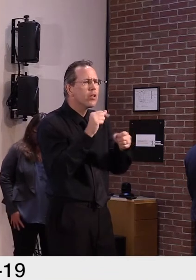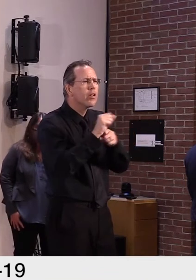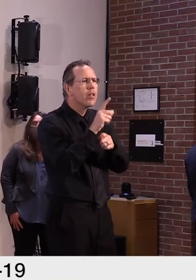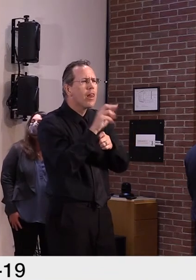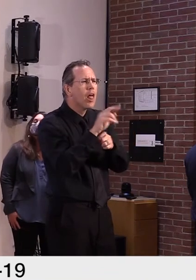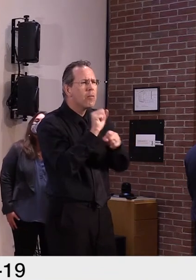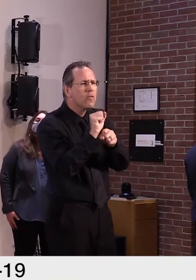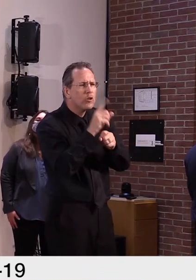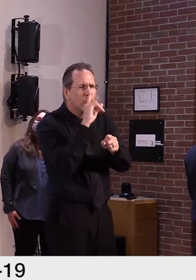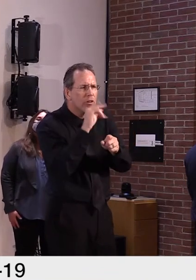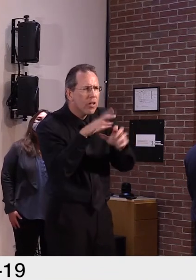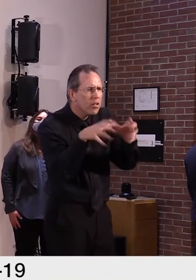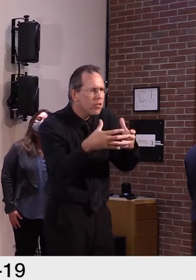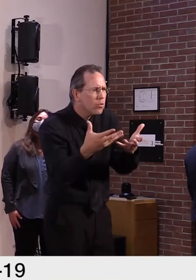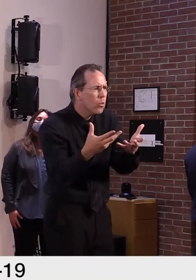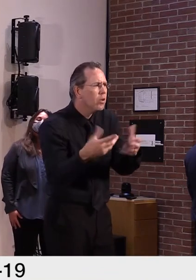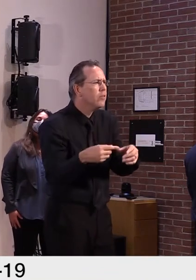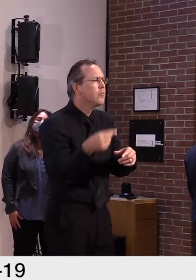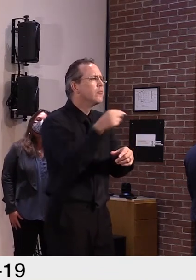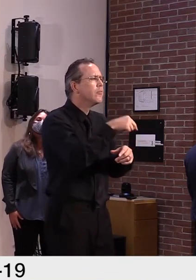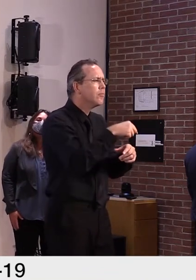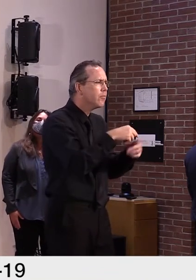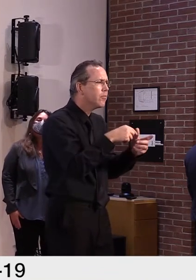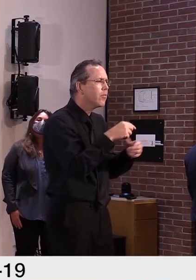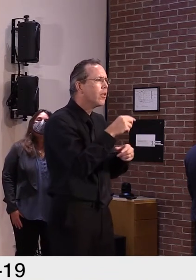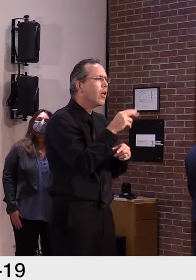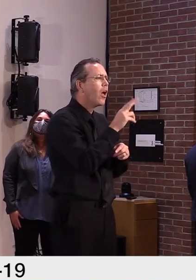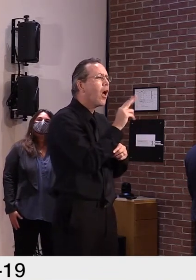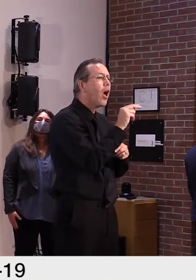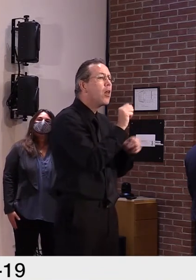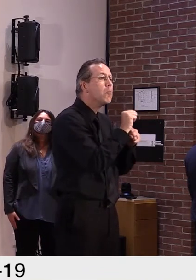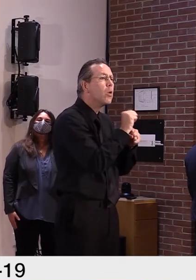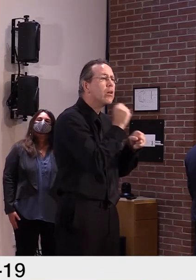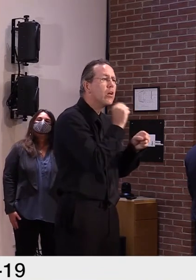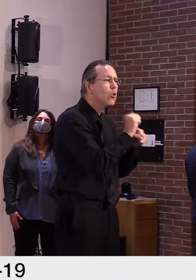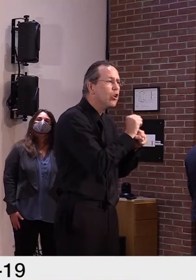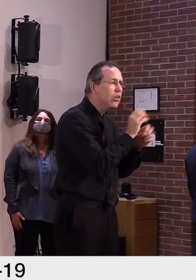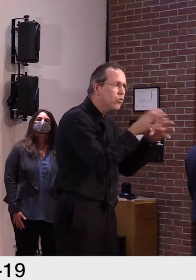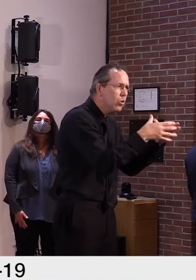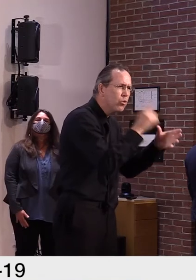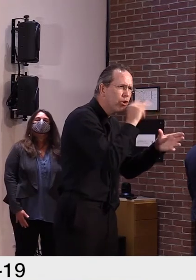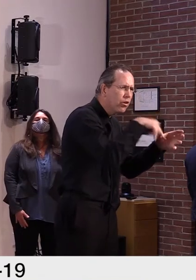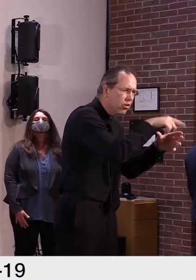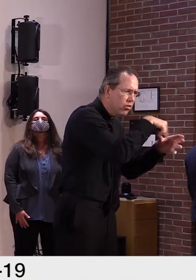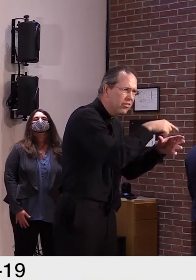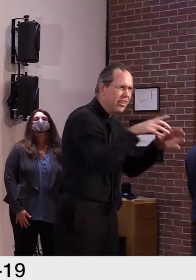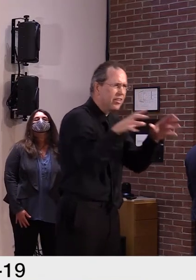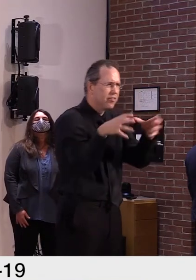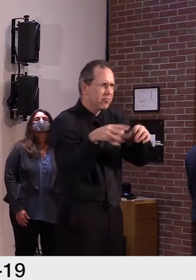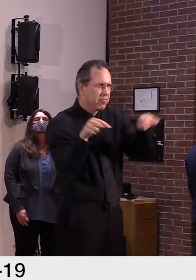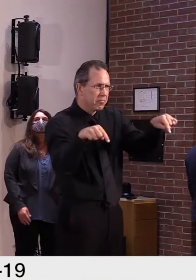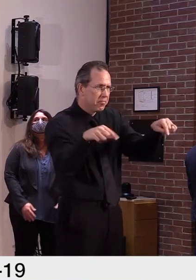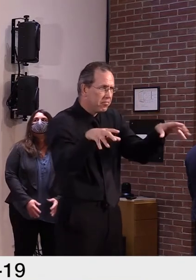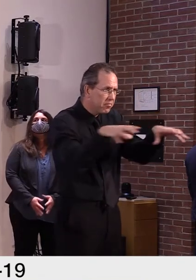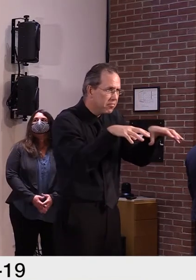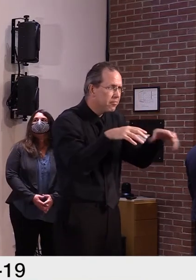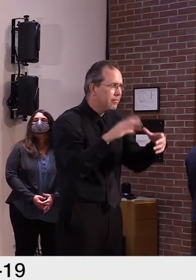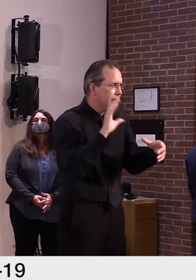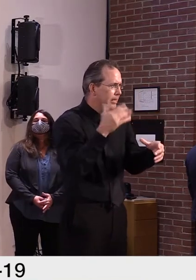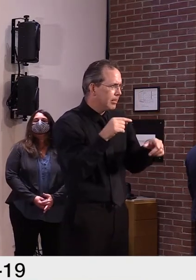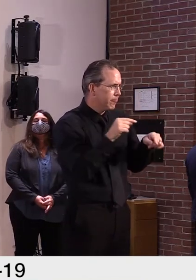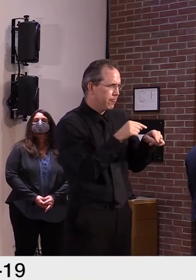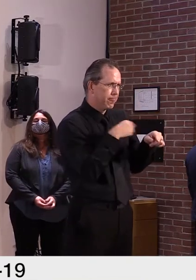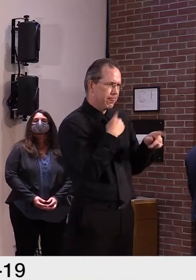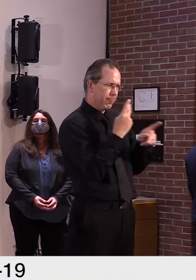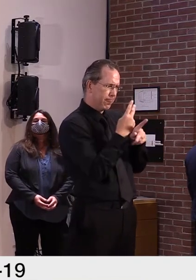survey conducted by the Census Bureau, the way they determine the unemployment rate is based on the number of people that